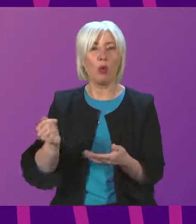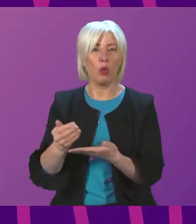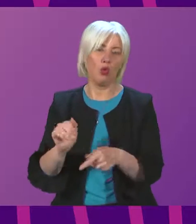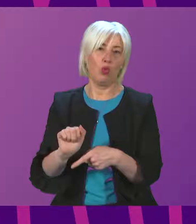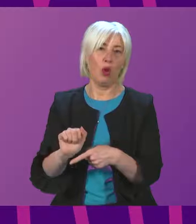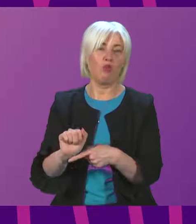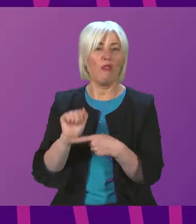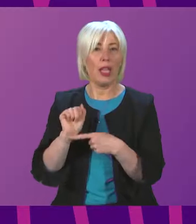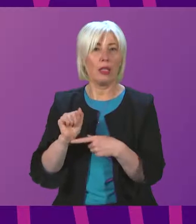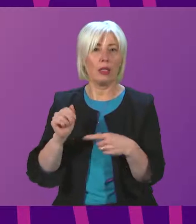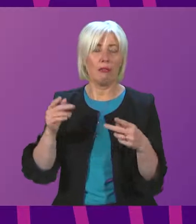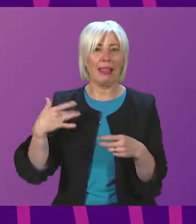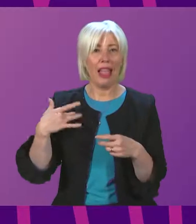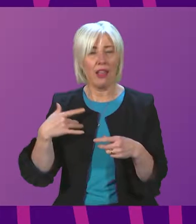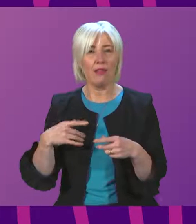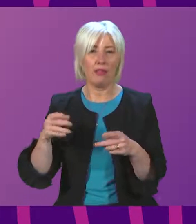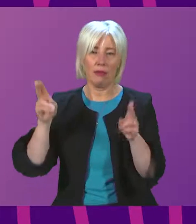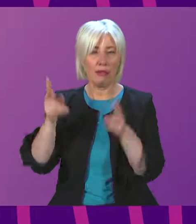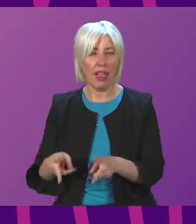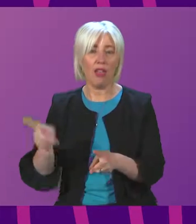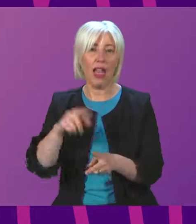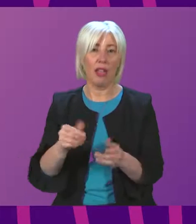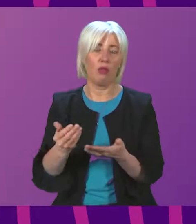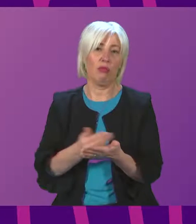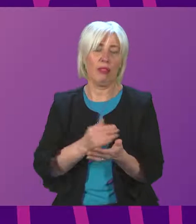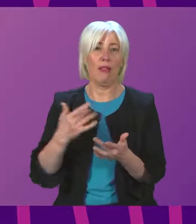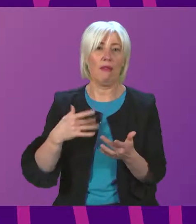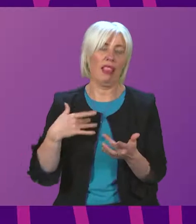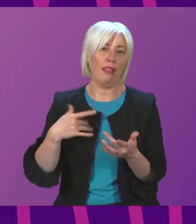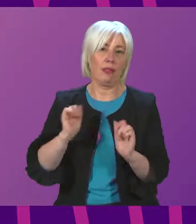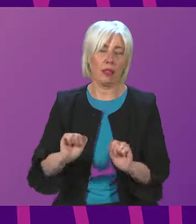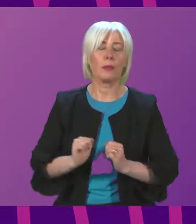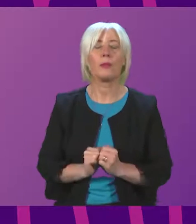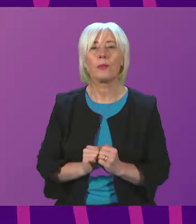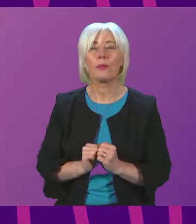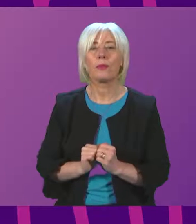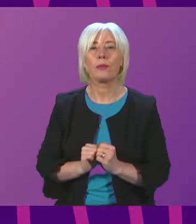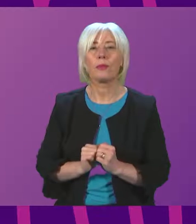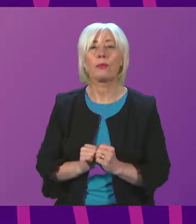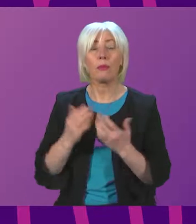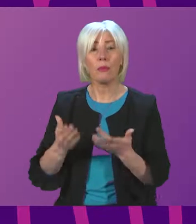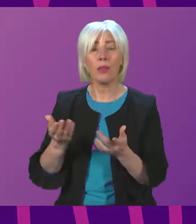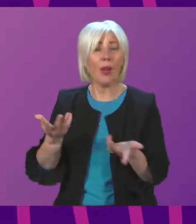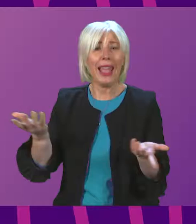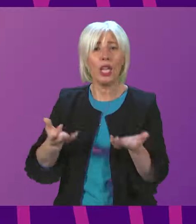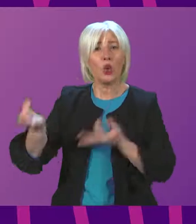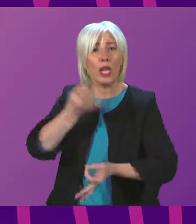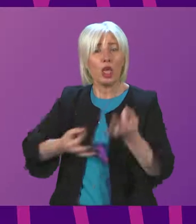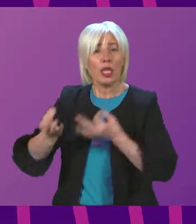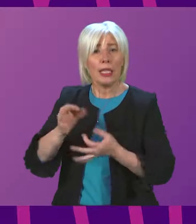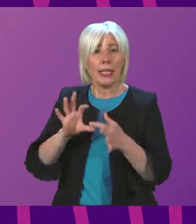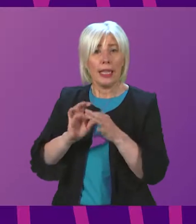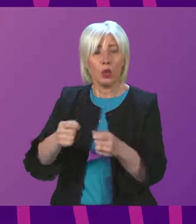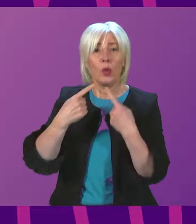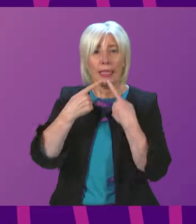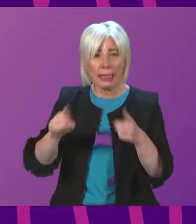avoidable deaths in the event of a fire. Thank you. The Cabinet Secretary will now take questions on the issues raised in her statement. I